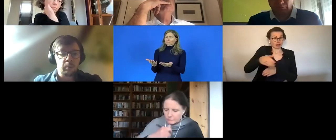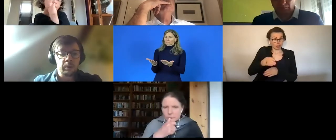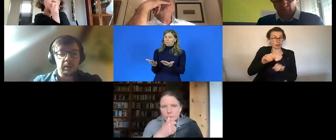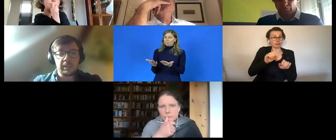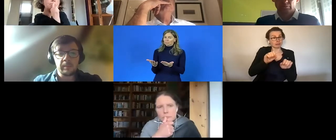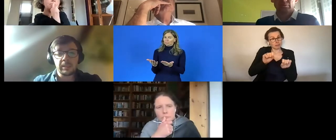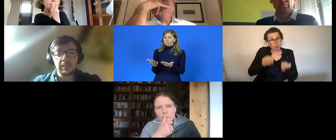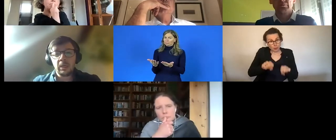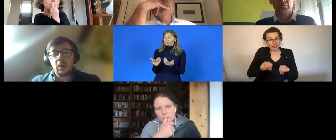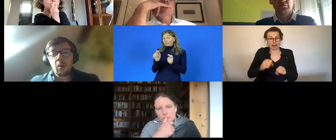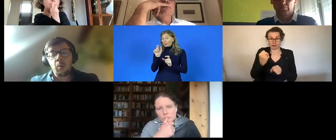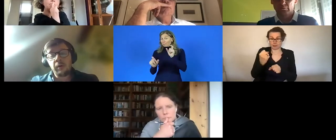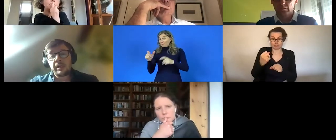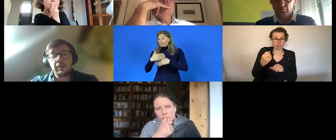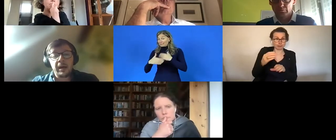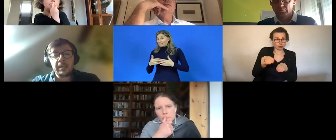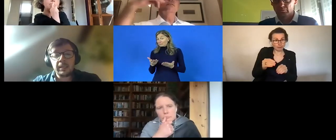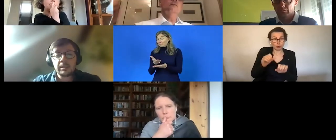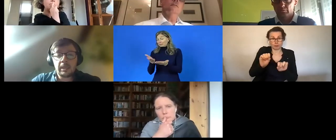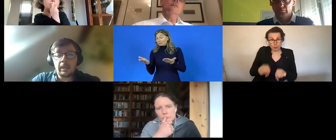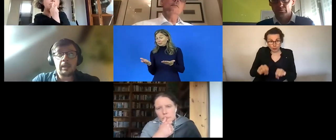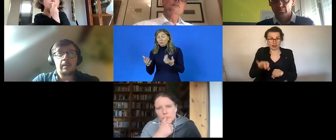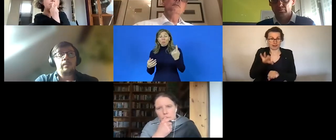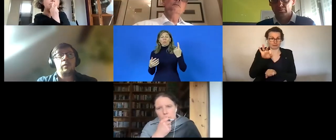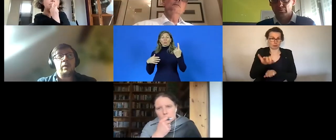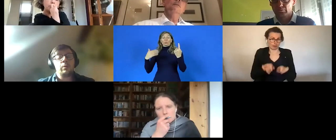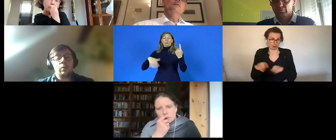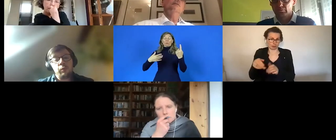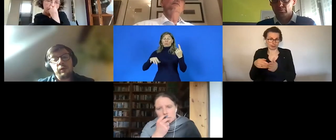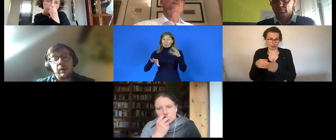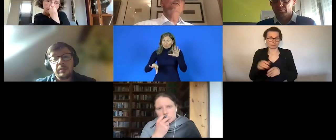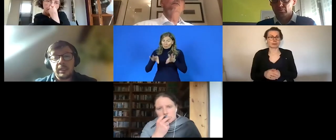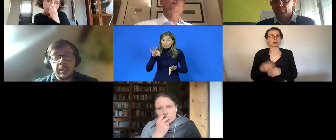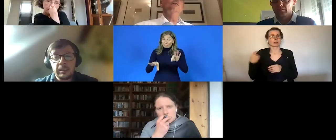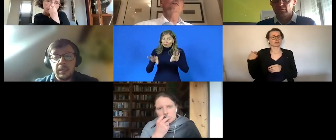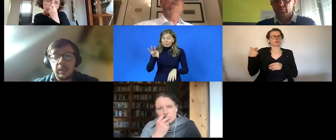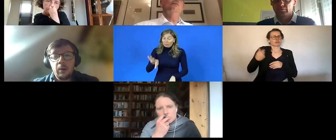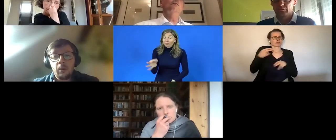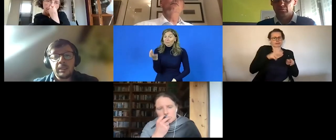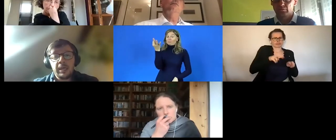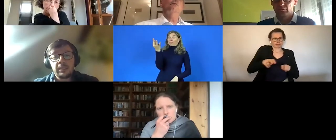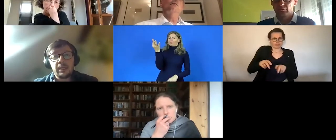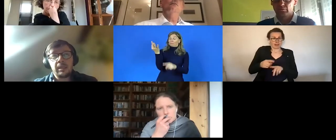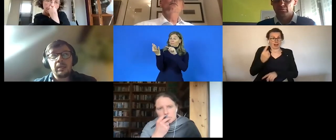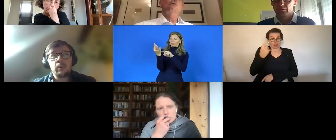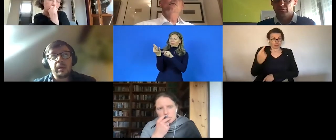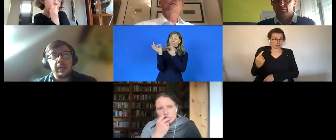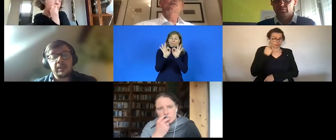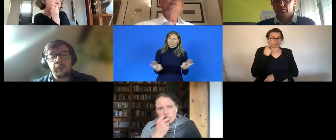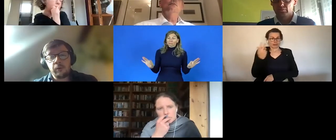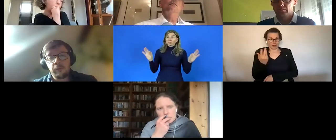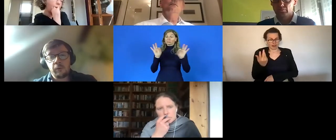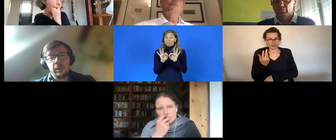with with disabilities one of the key findings um of our of one of our studies was that i think